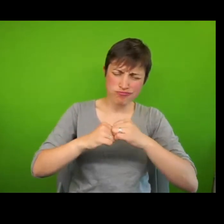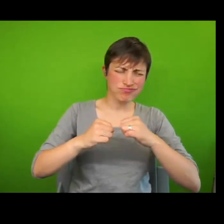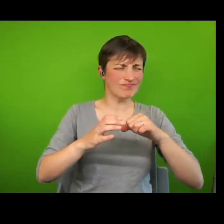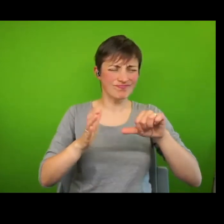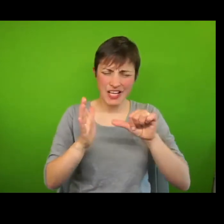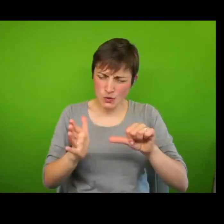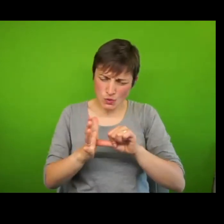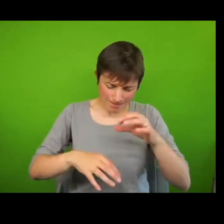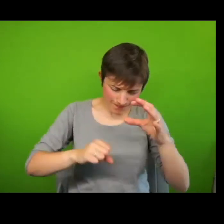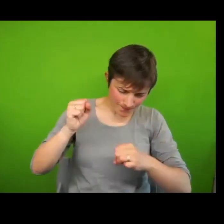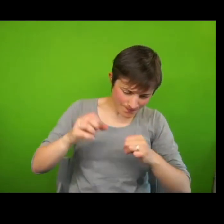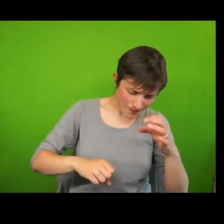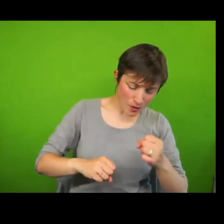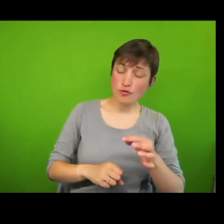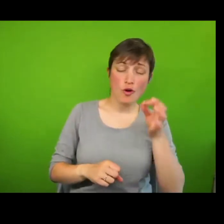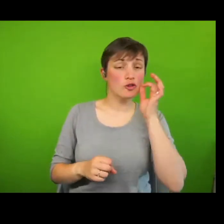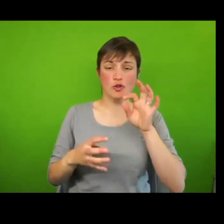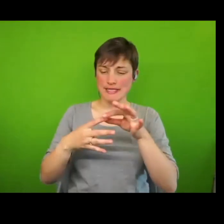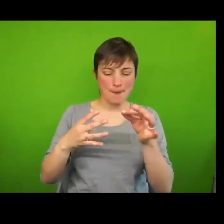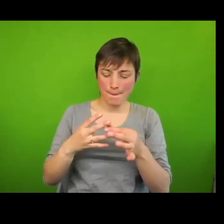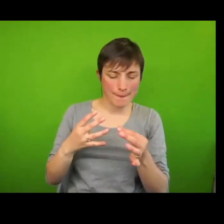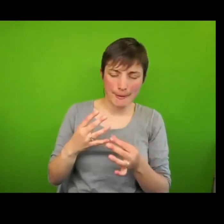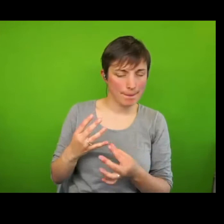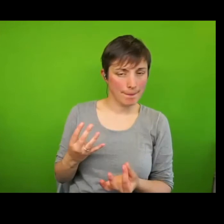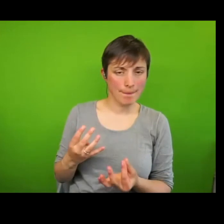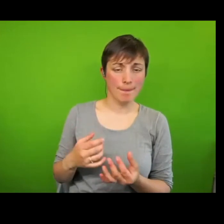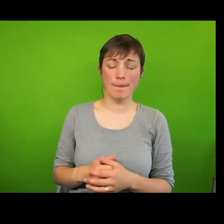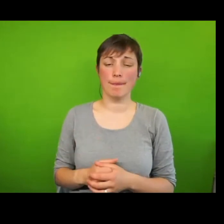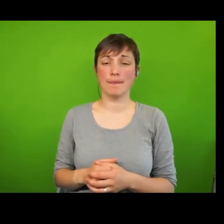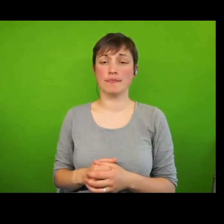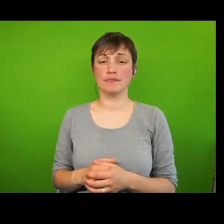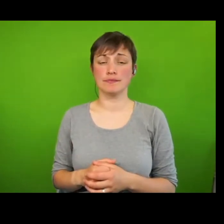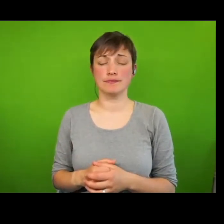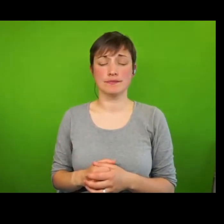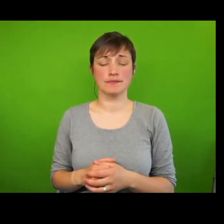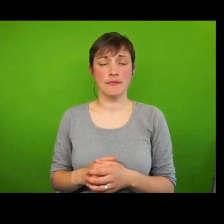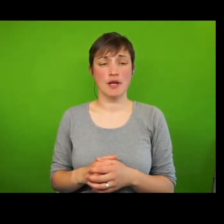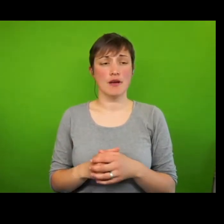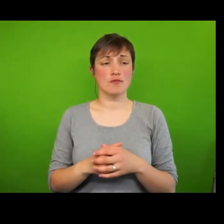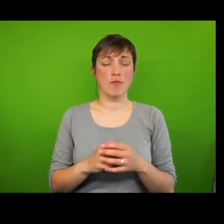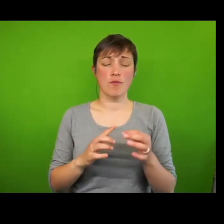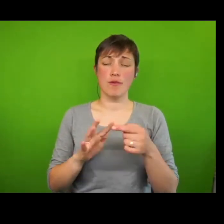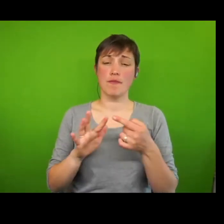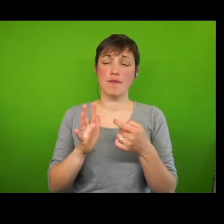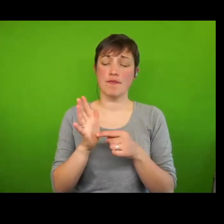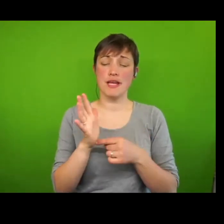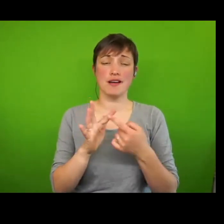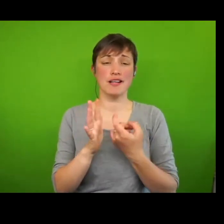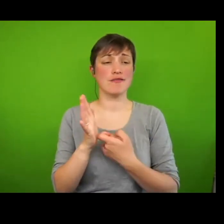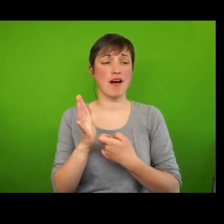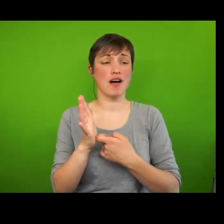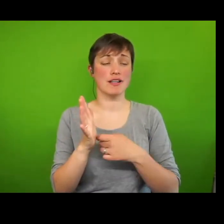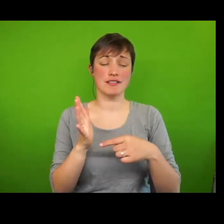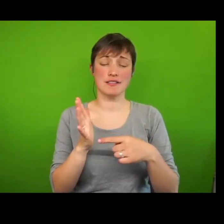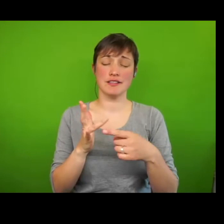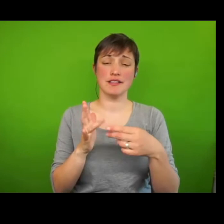than only its symptoms. To quote Peter Townsend, the language of rights shifts the focus of debate from the personal